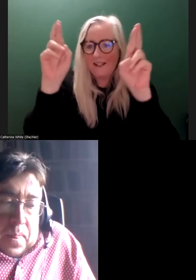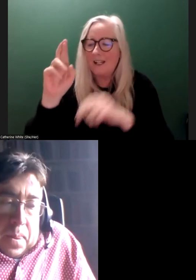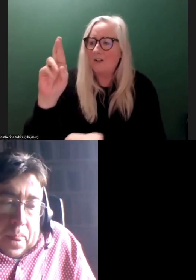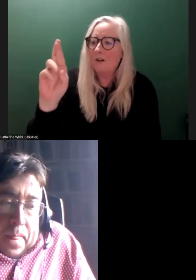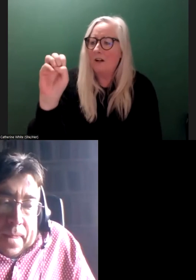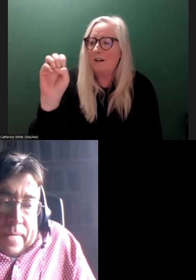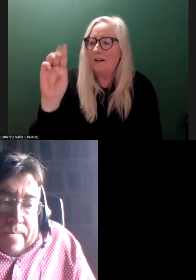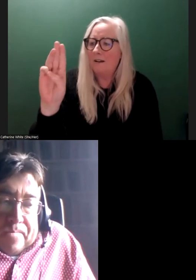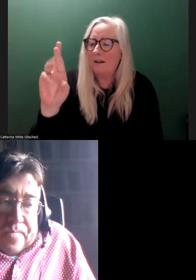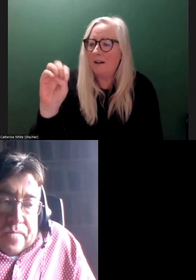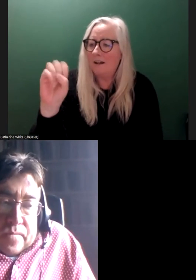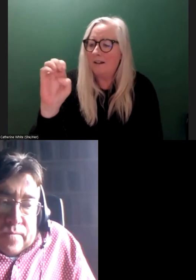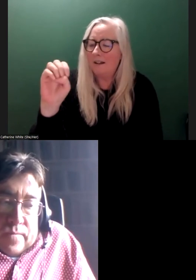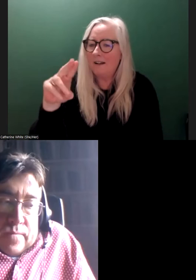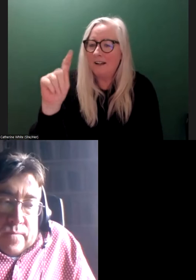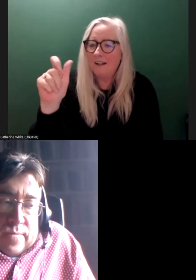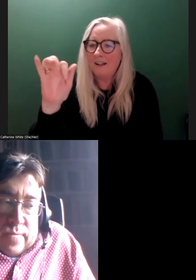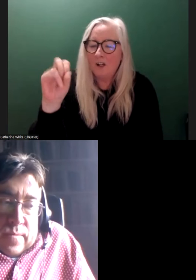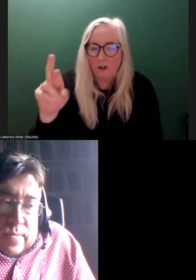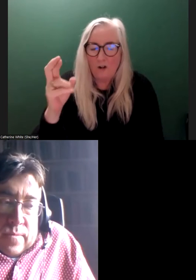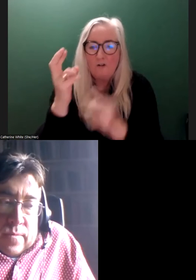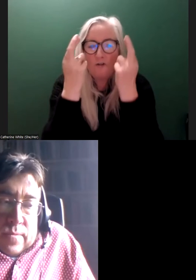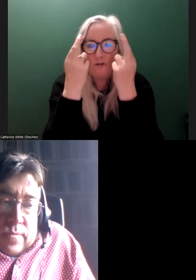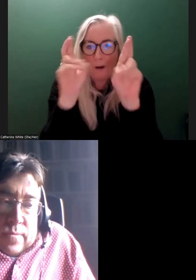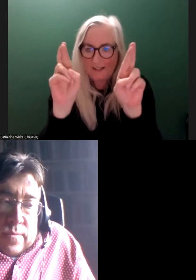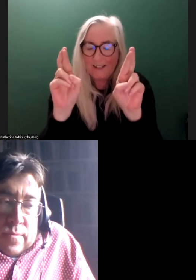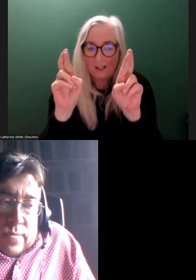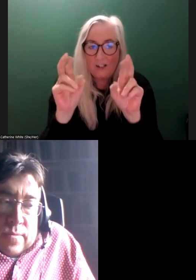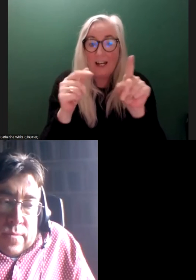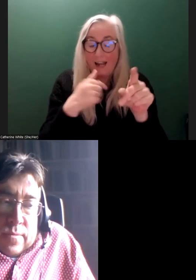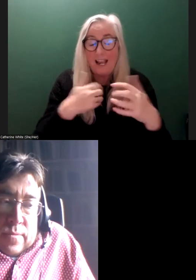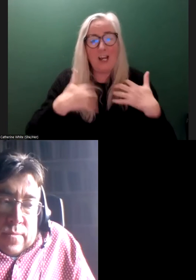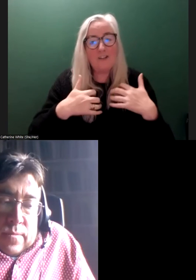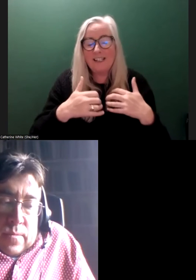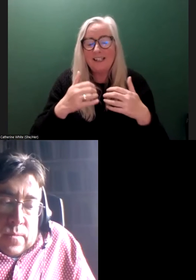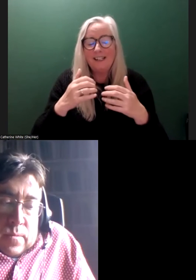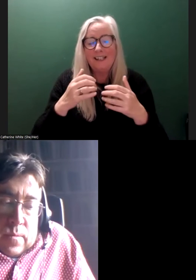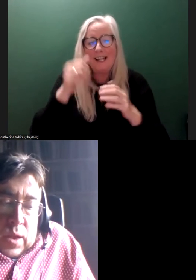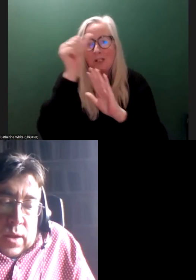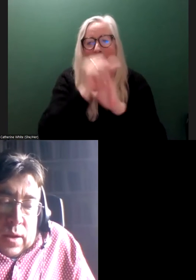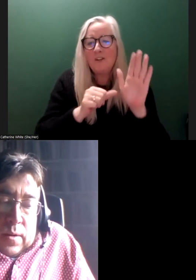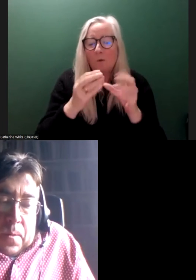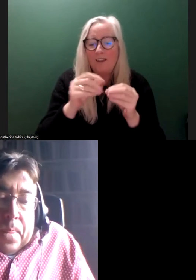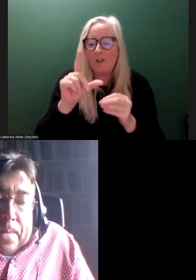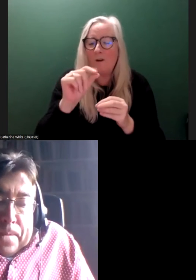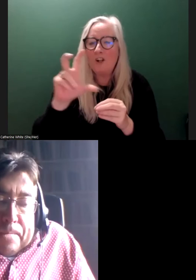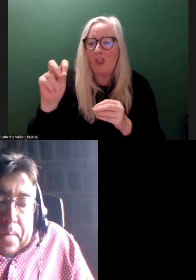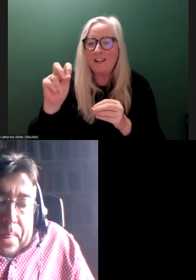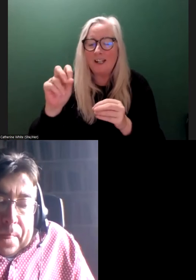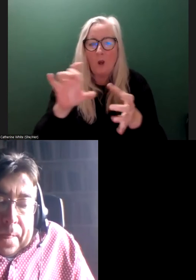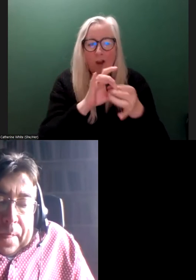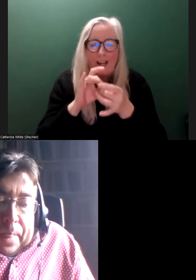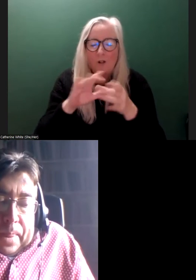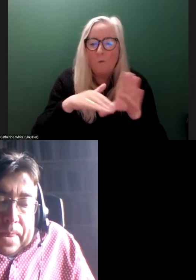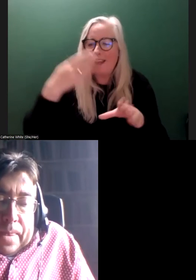again, was, and it's still quite a serene experience going to the United Nations in July with the Coalition 2030, with Irish Civil